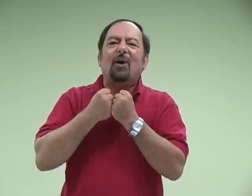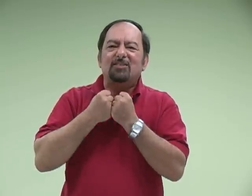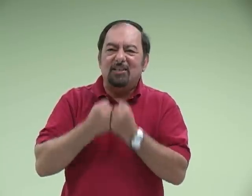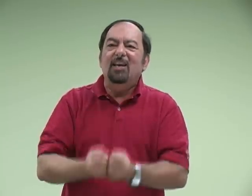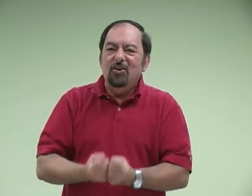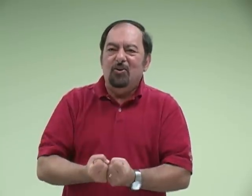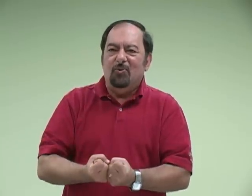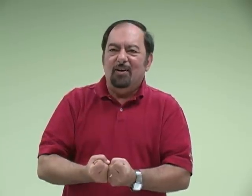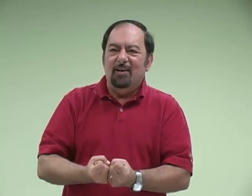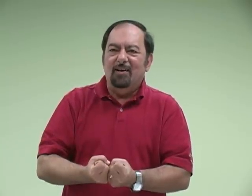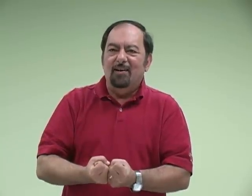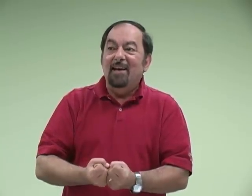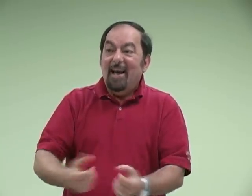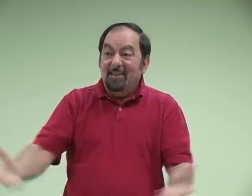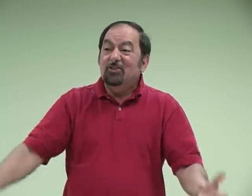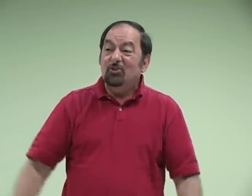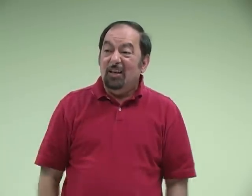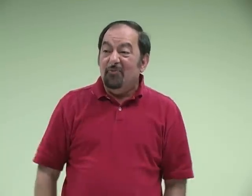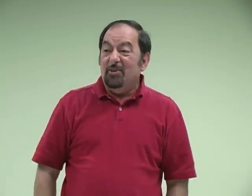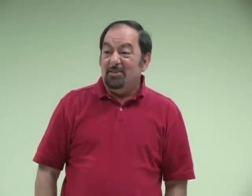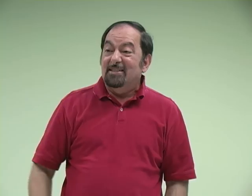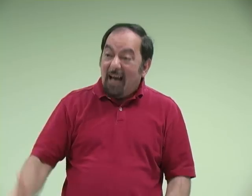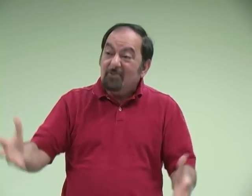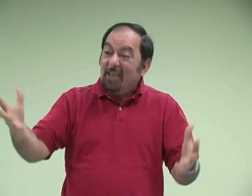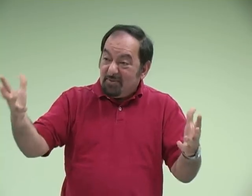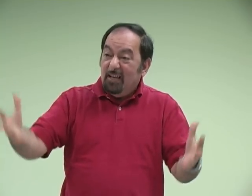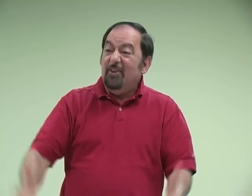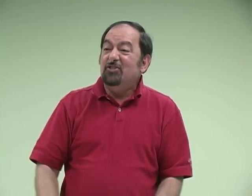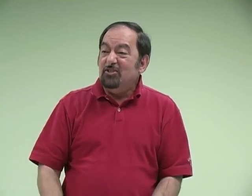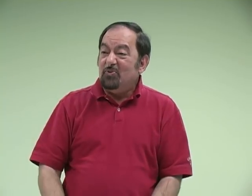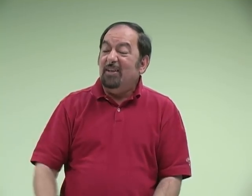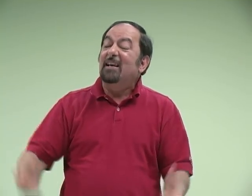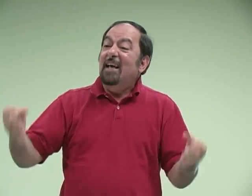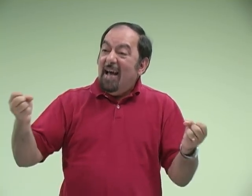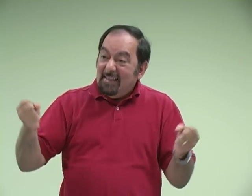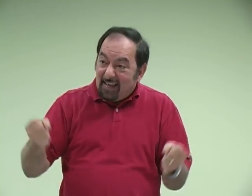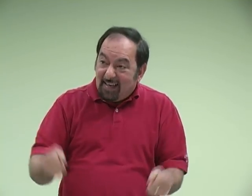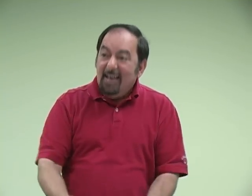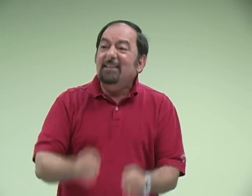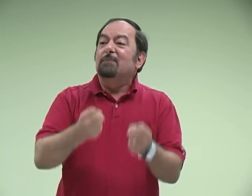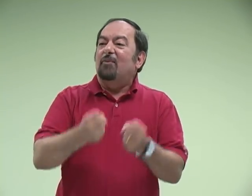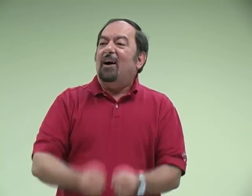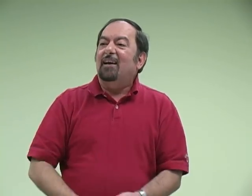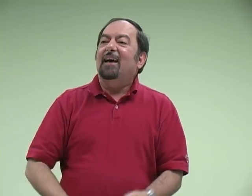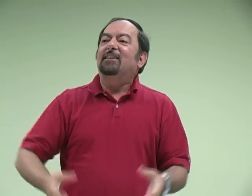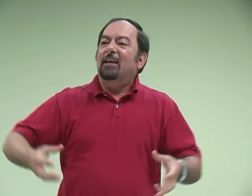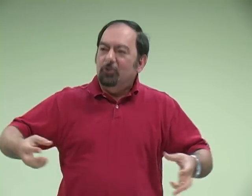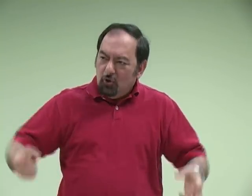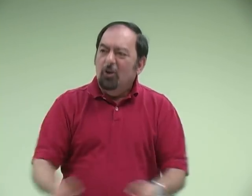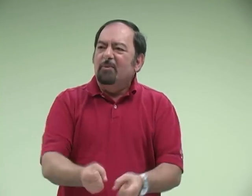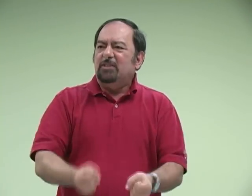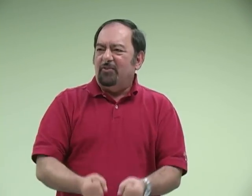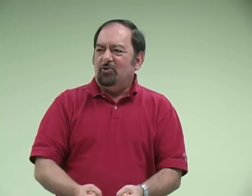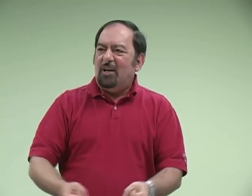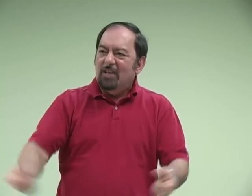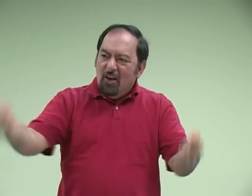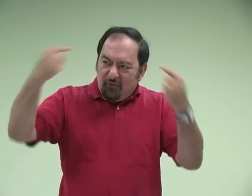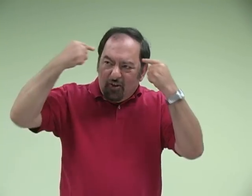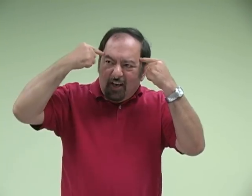Christ in you. And that's your deliverance. Now comes salvation and strength. And the kingdom of our God and the dunamis of His cross. For the